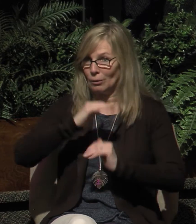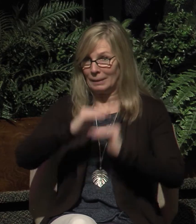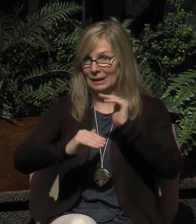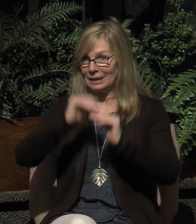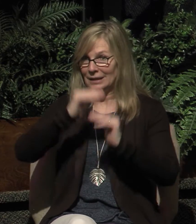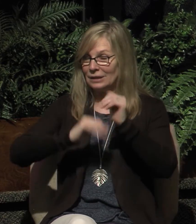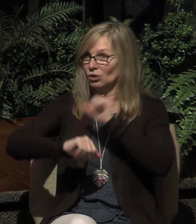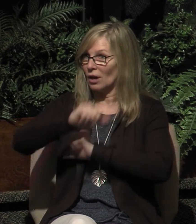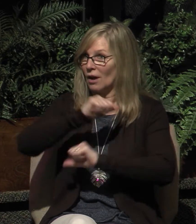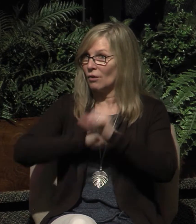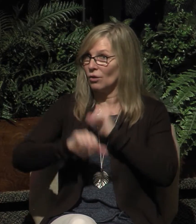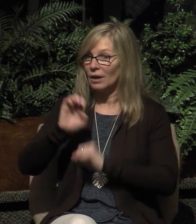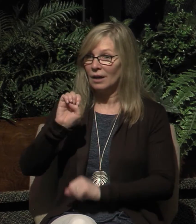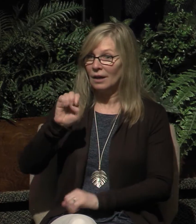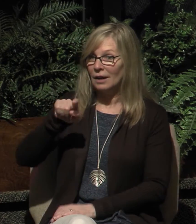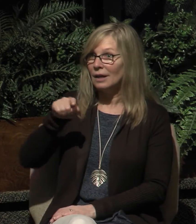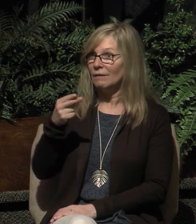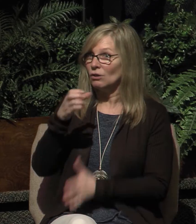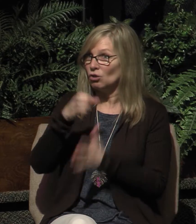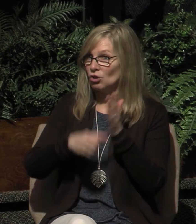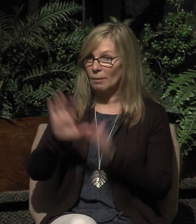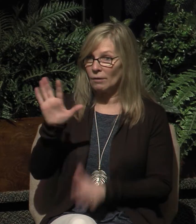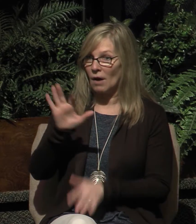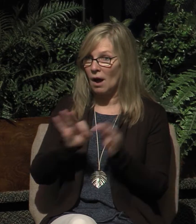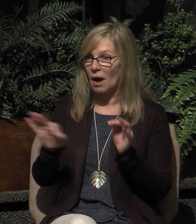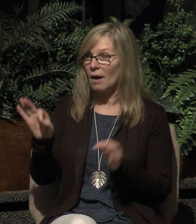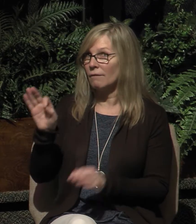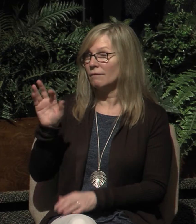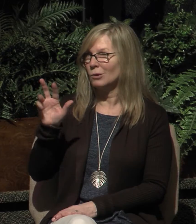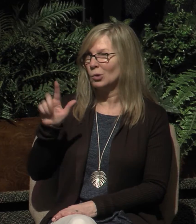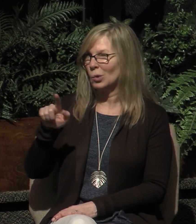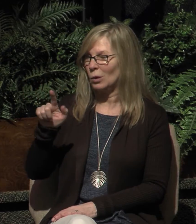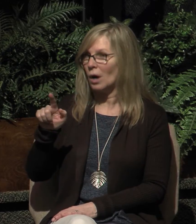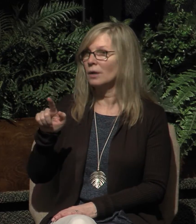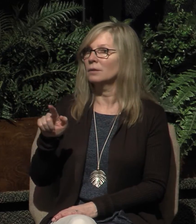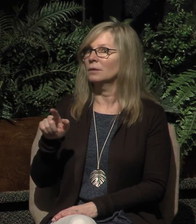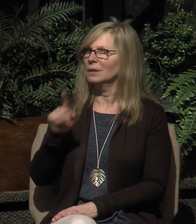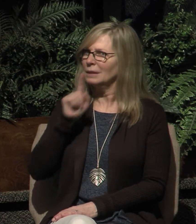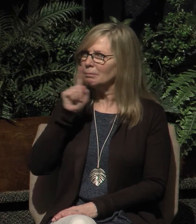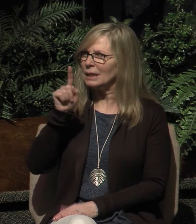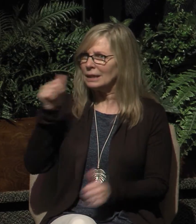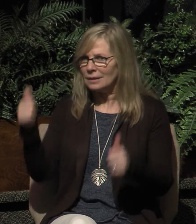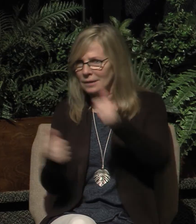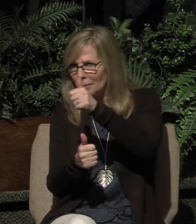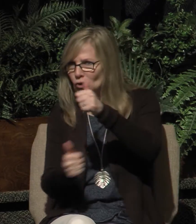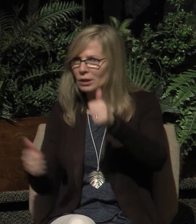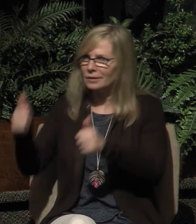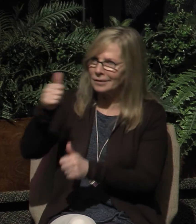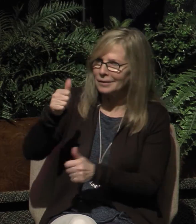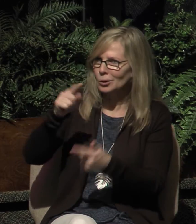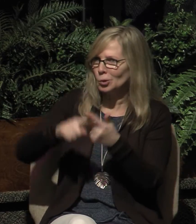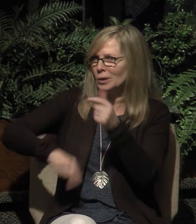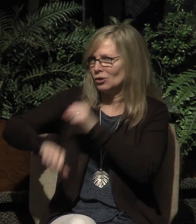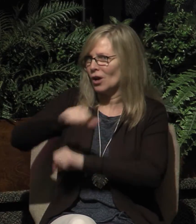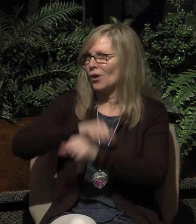Ephesians 5, 21, be subject to one another. And there are many other one another passages